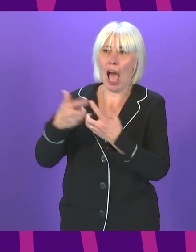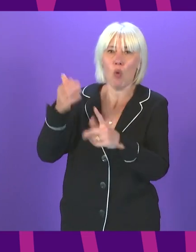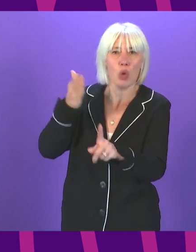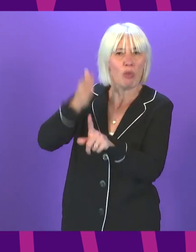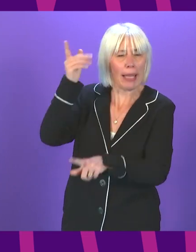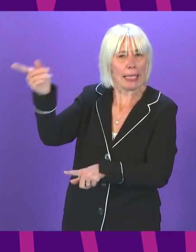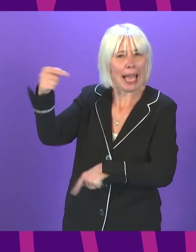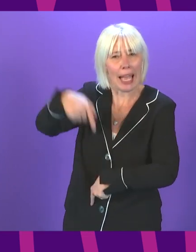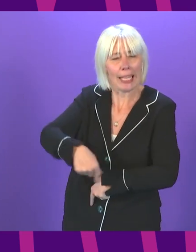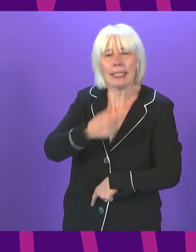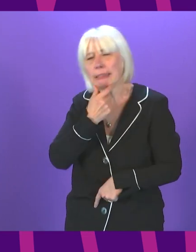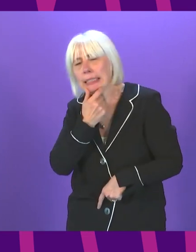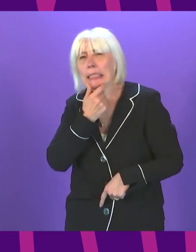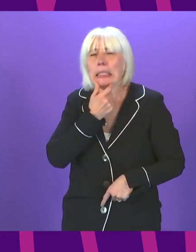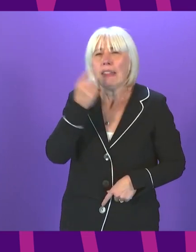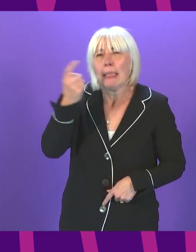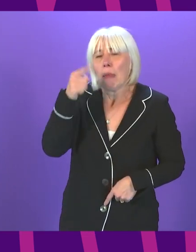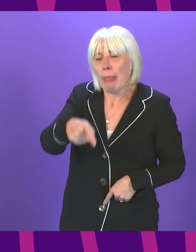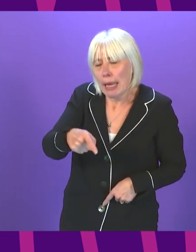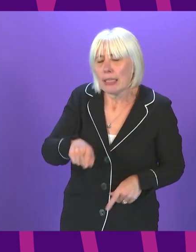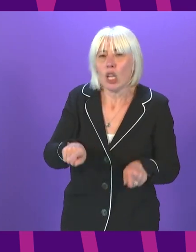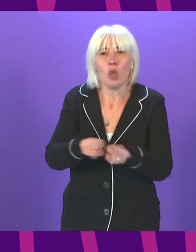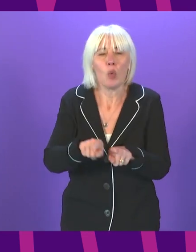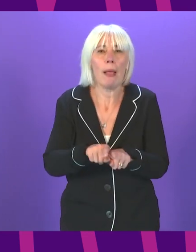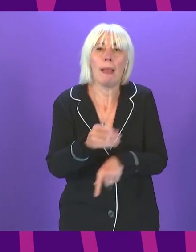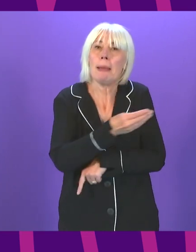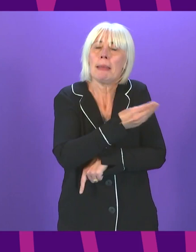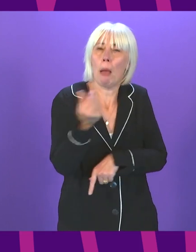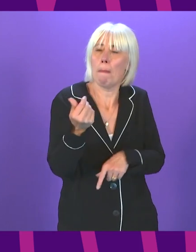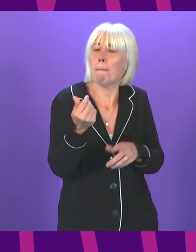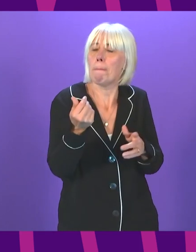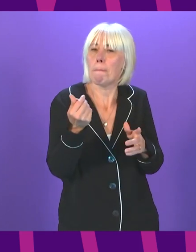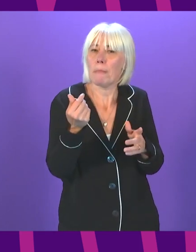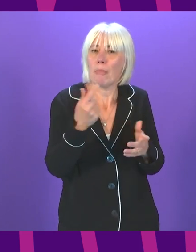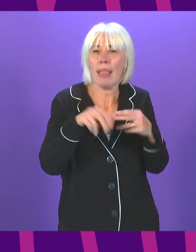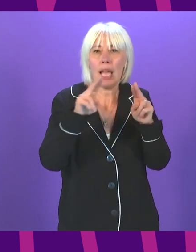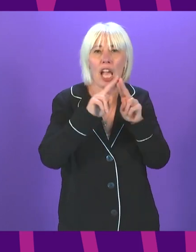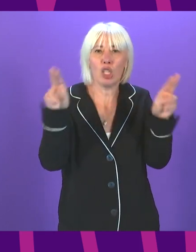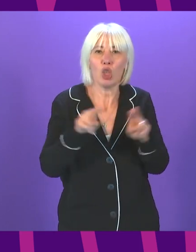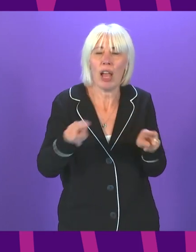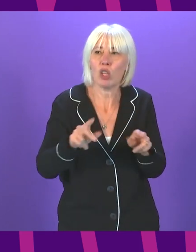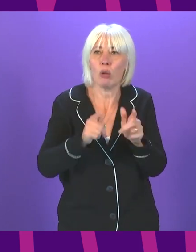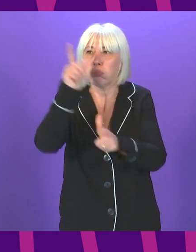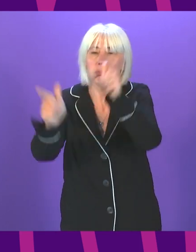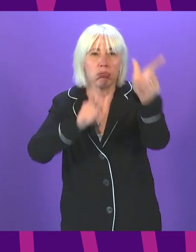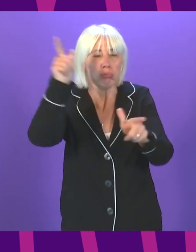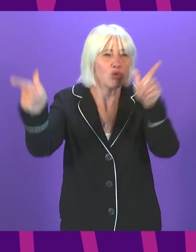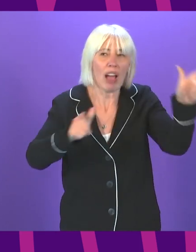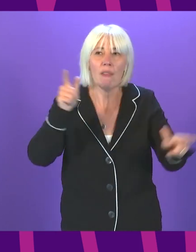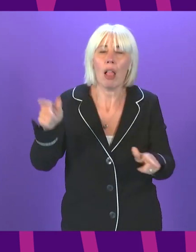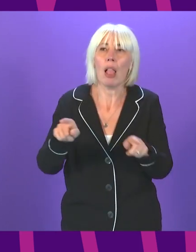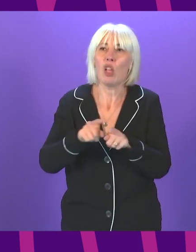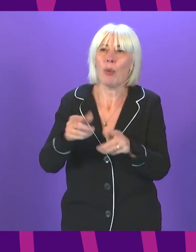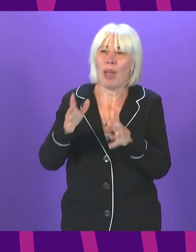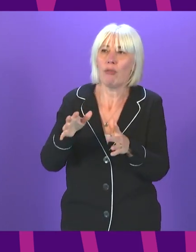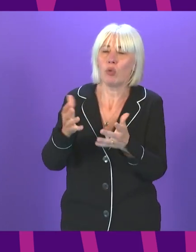that here. And, of course, some of the work that is currently being done around international travel and recognition of vaccines